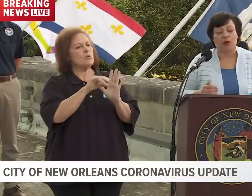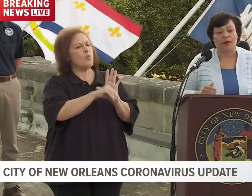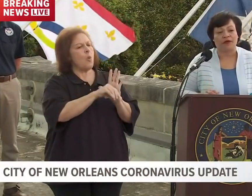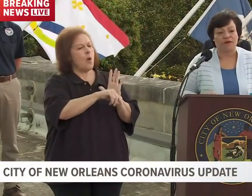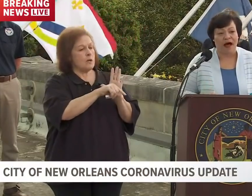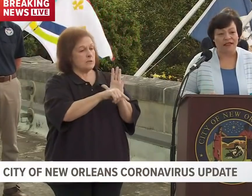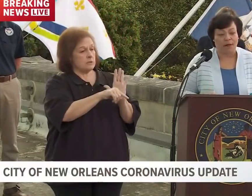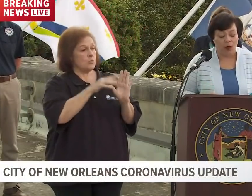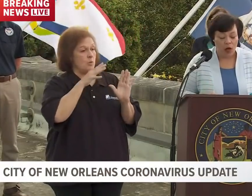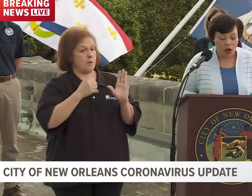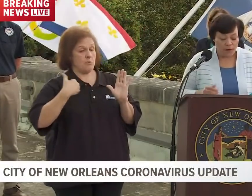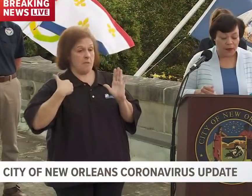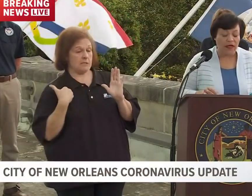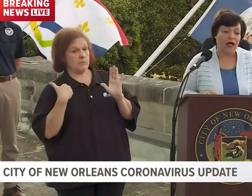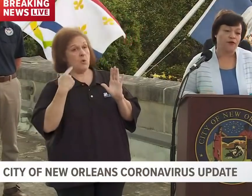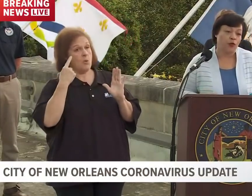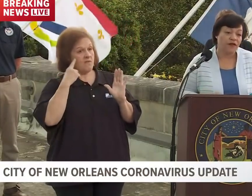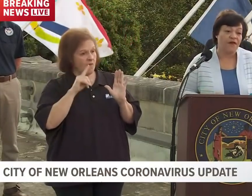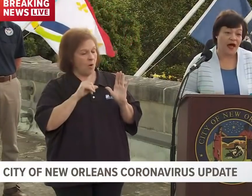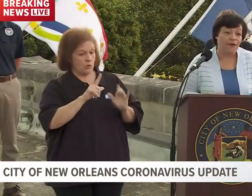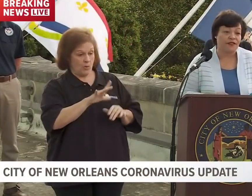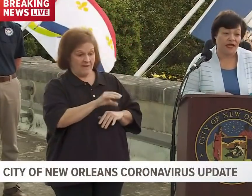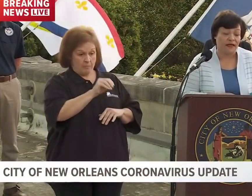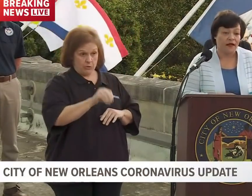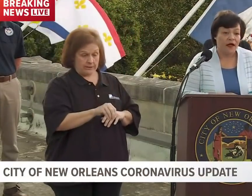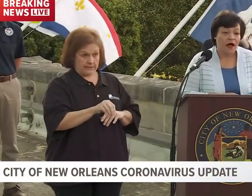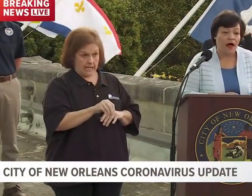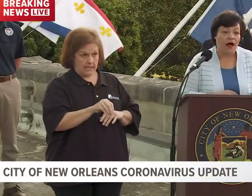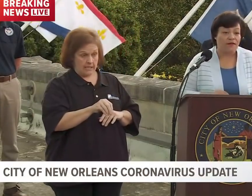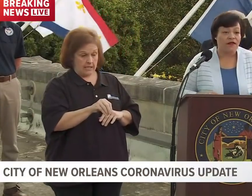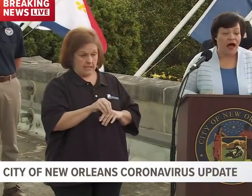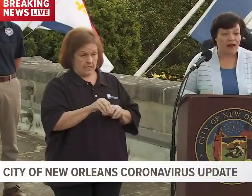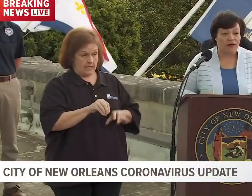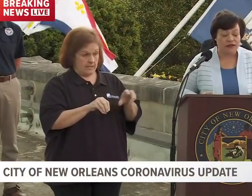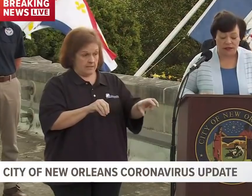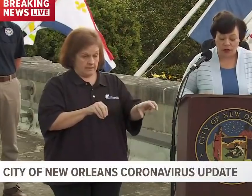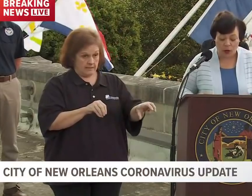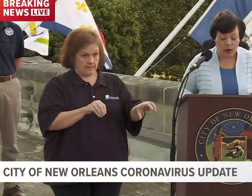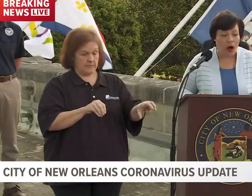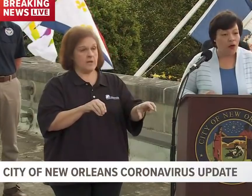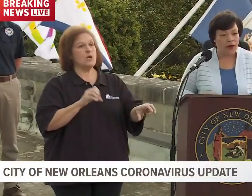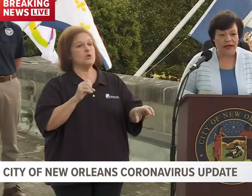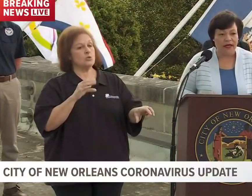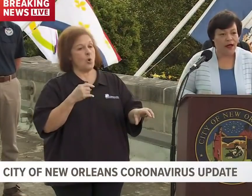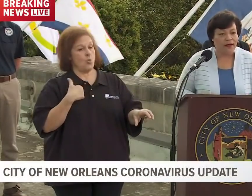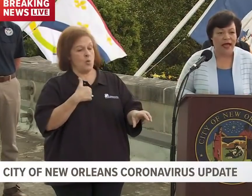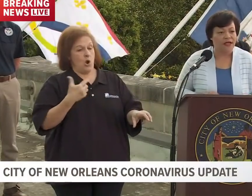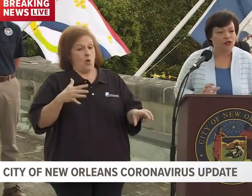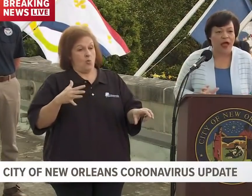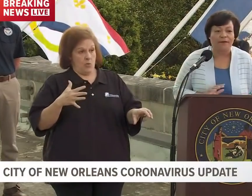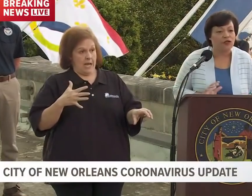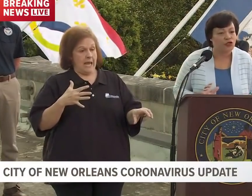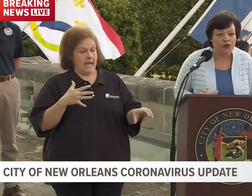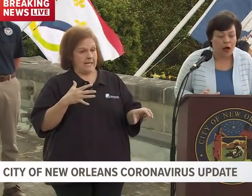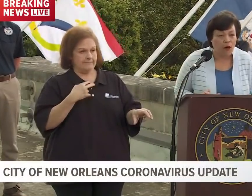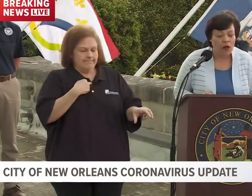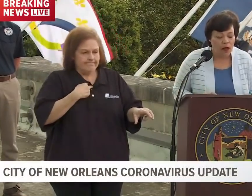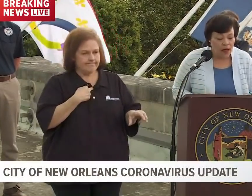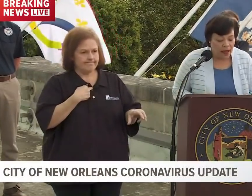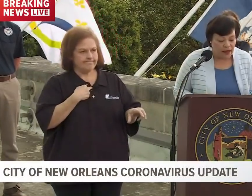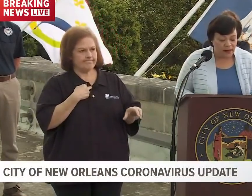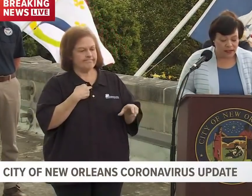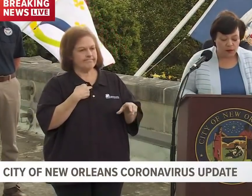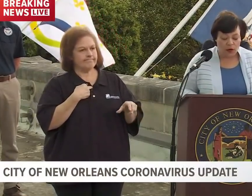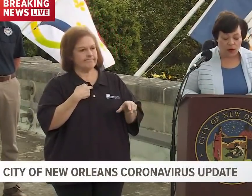Orleans will be responsible for putting up 25 percent of the dollars. And so we're already cash-strapped, as you know,